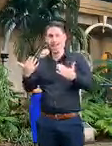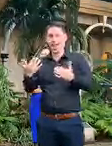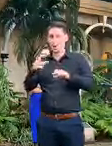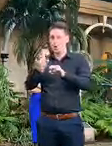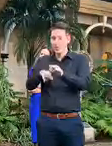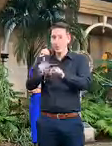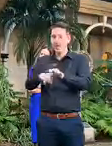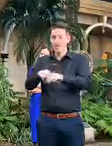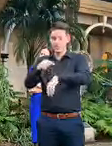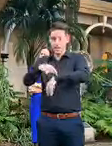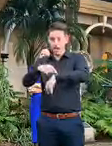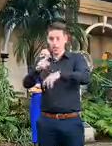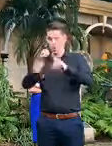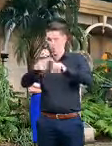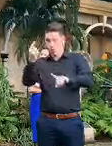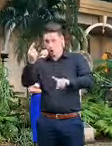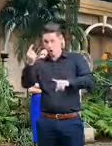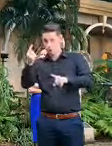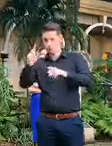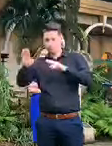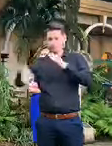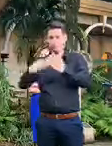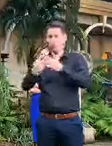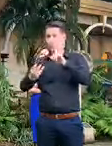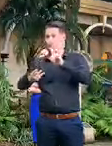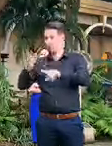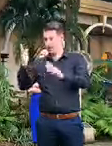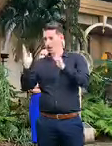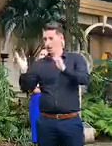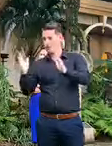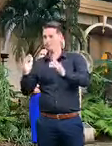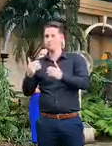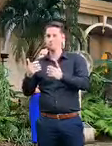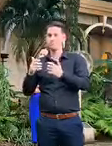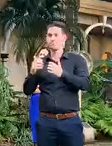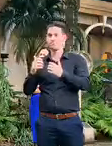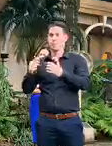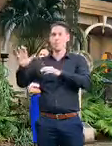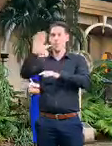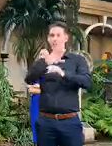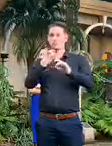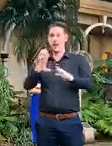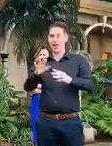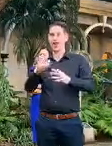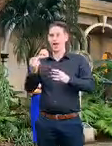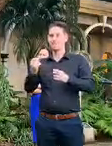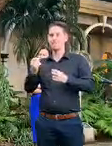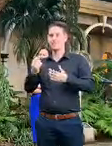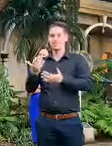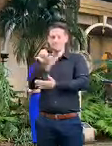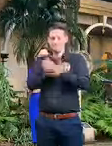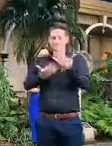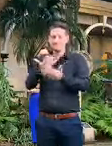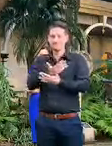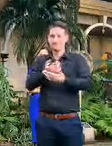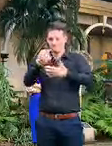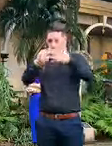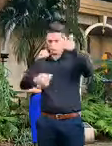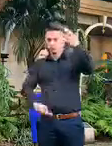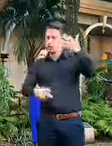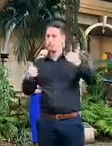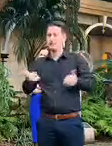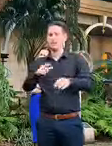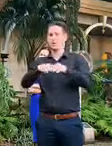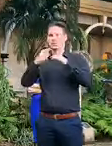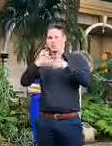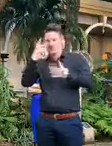queensland time from one o'clock till three o'clock to work out all of those questions because there are so many of